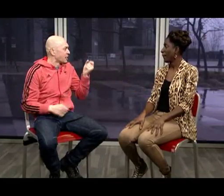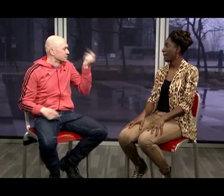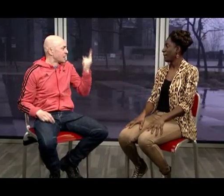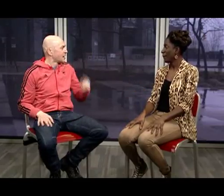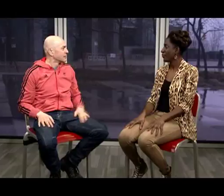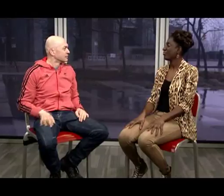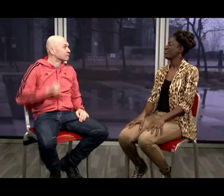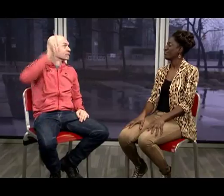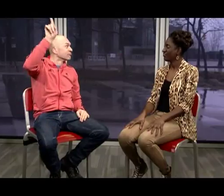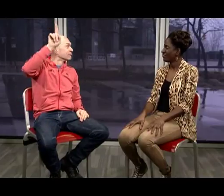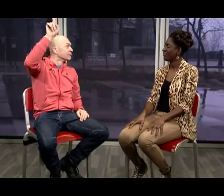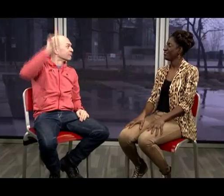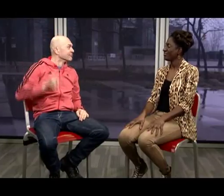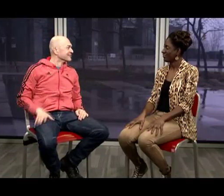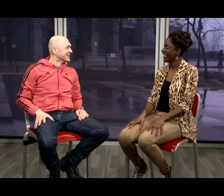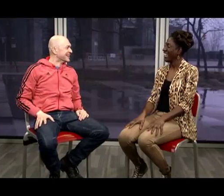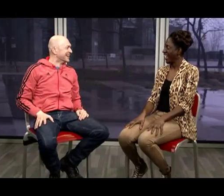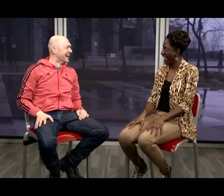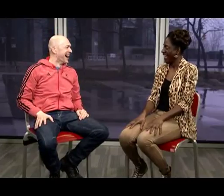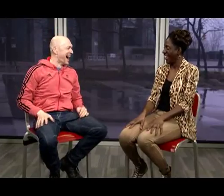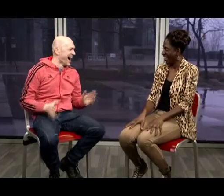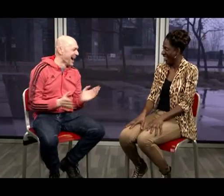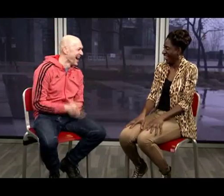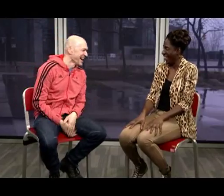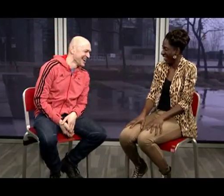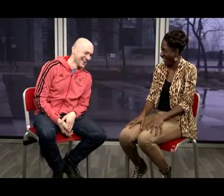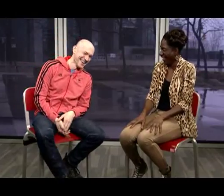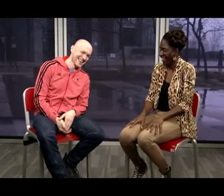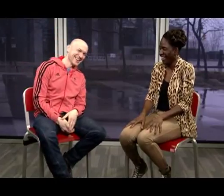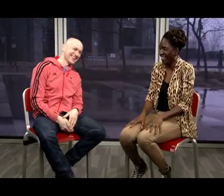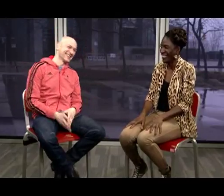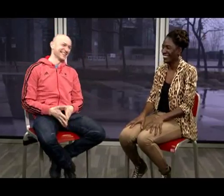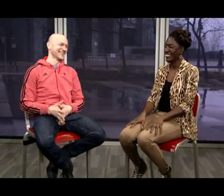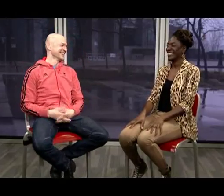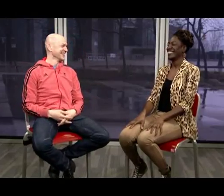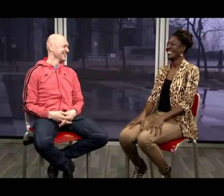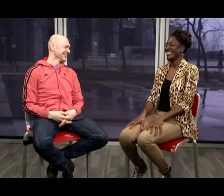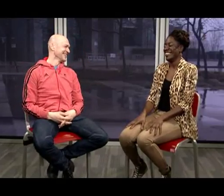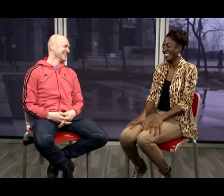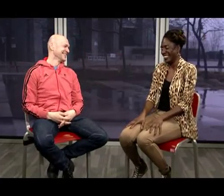You know, anyone can understand it Aliens Aliens included